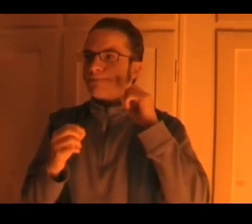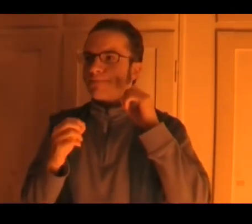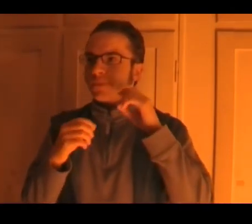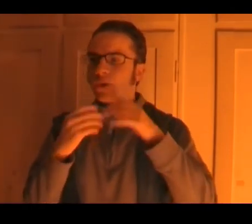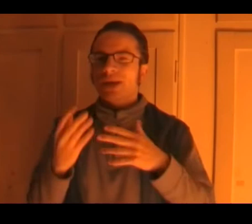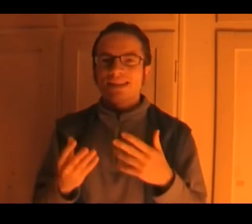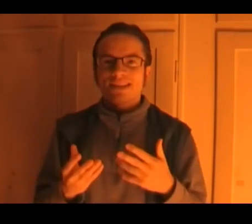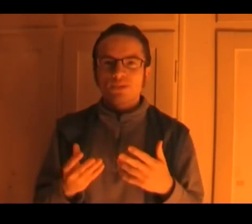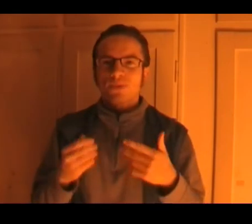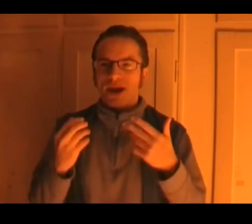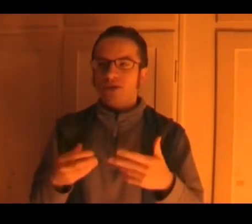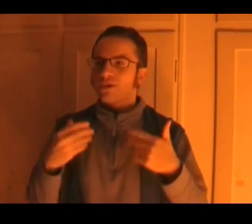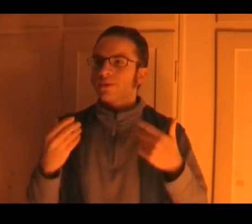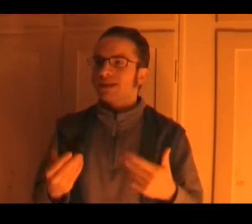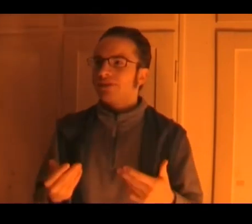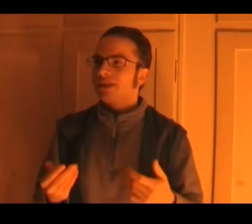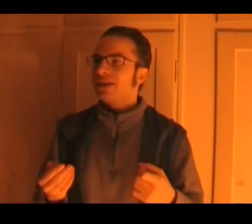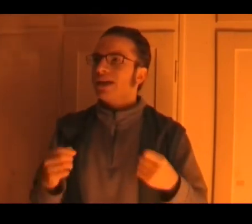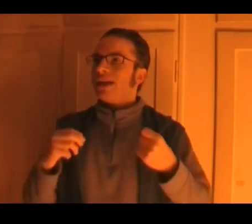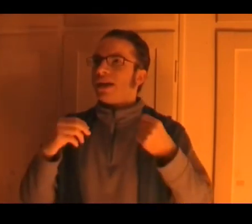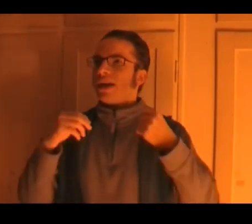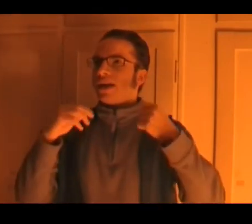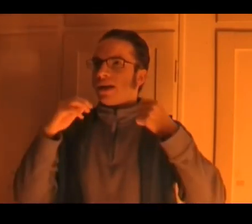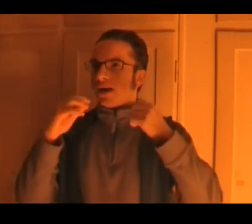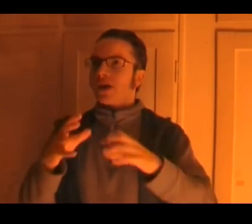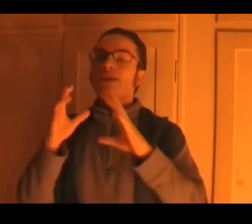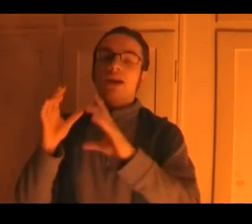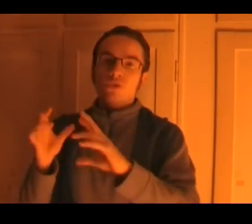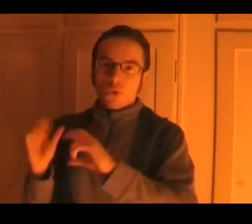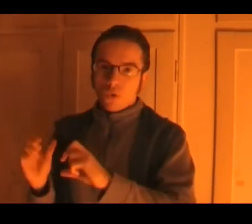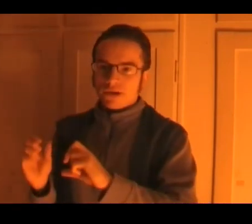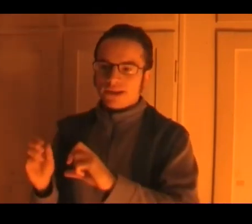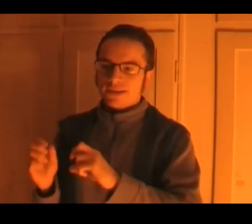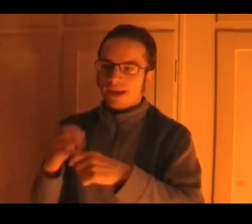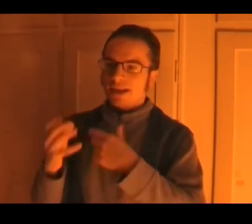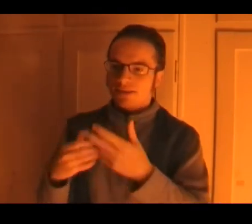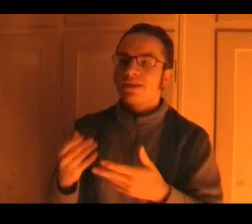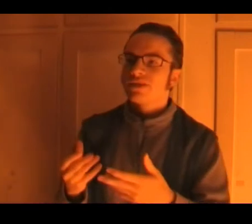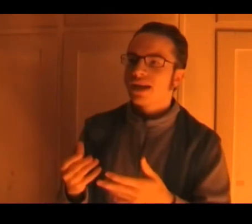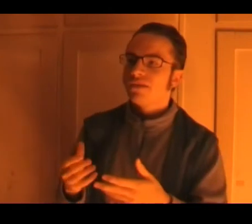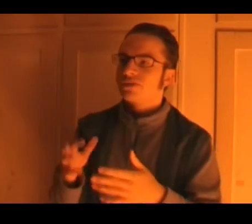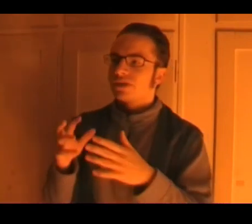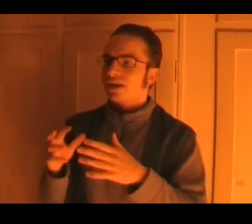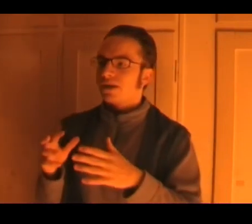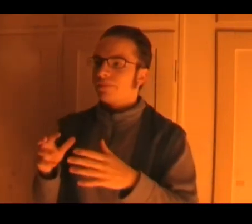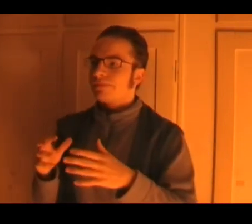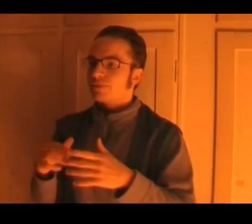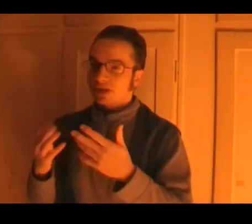when we get to this one paranormal activity okay they record it they themselves uh especially